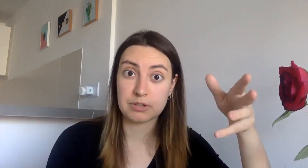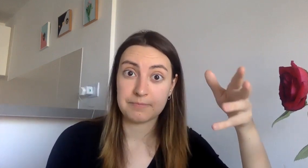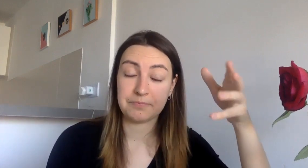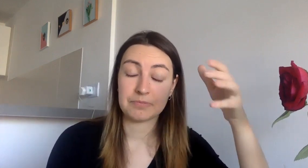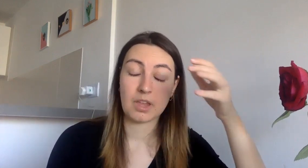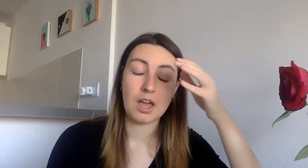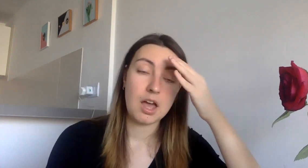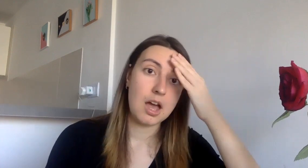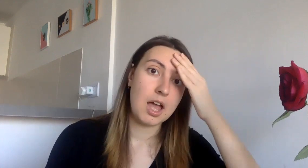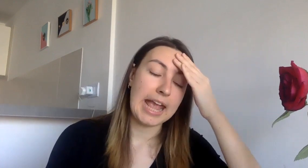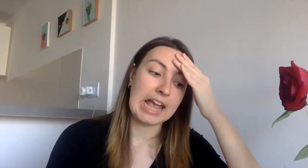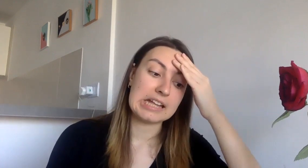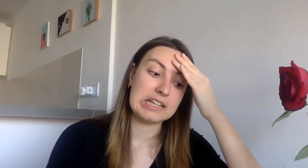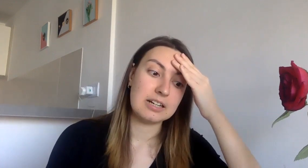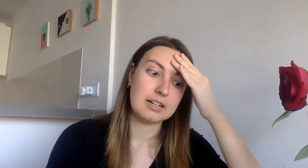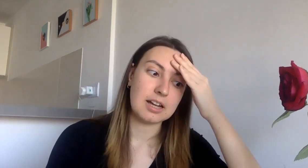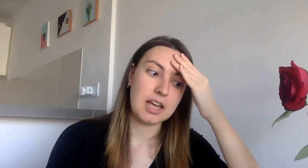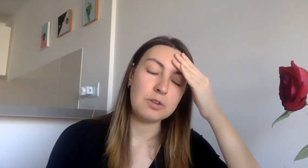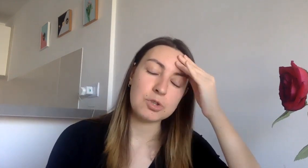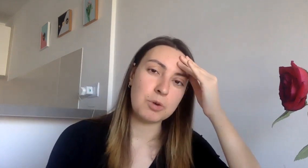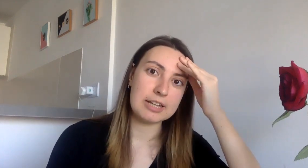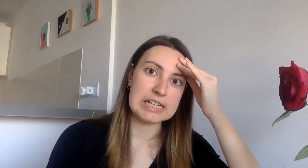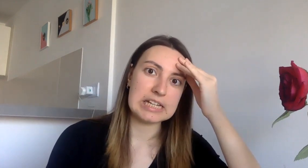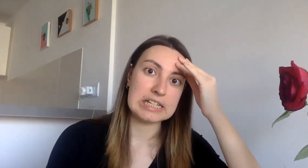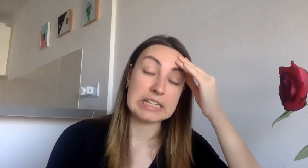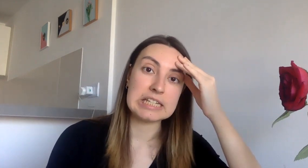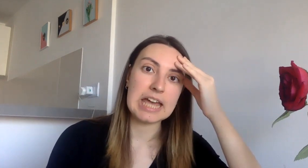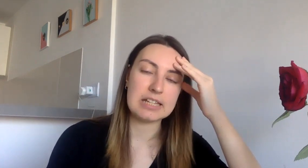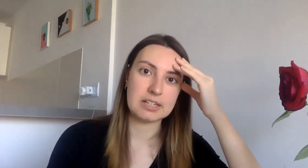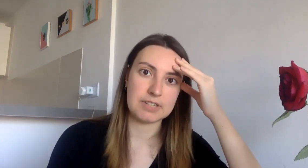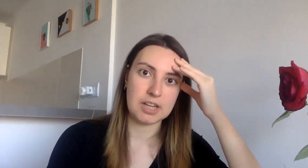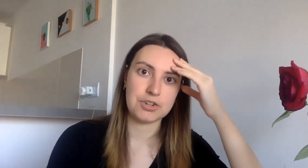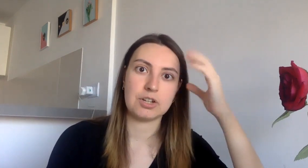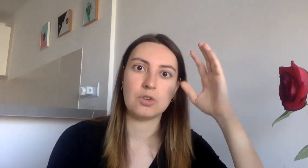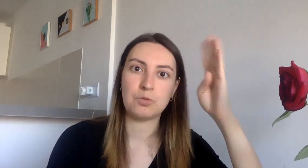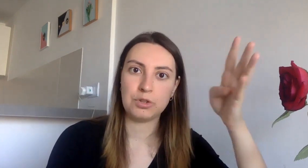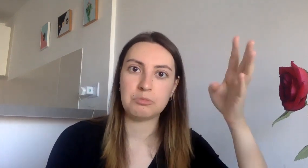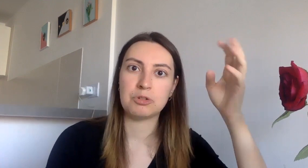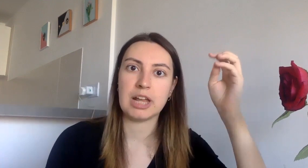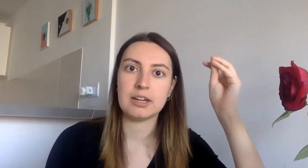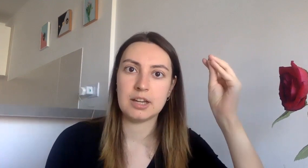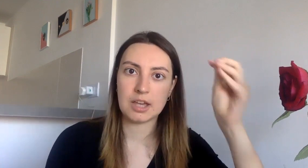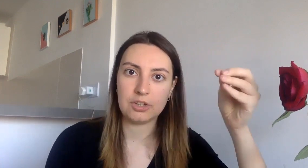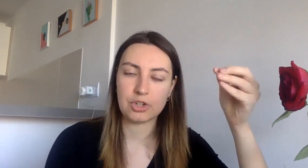and there it was quite an intense conversation four in the morning kitchen